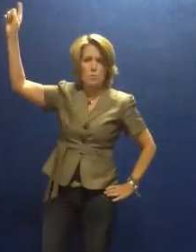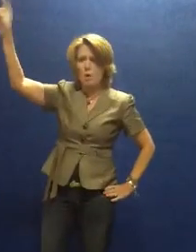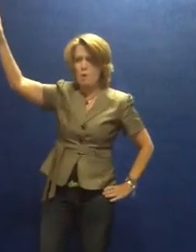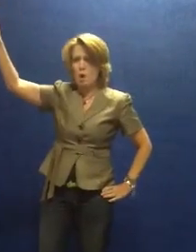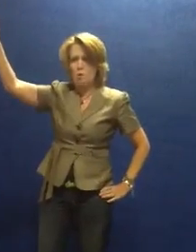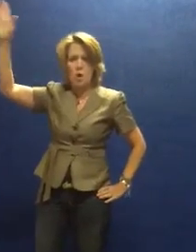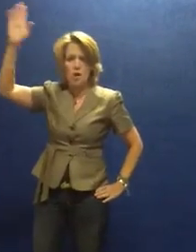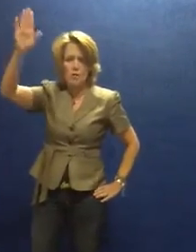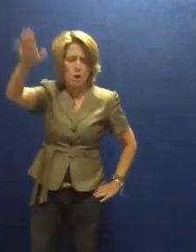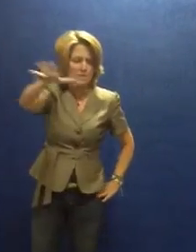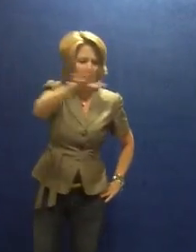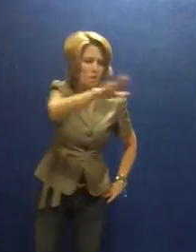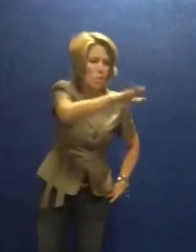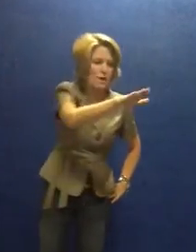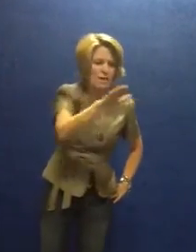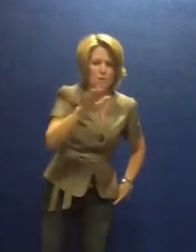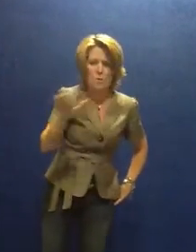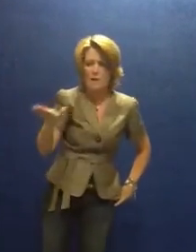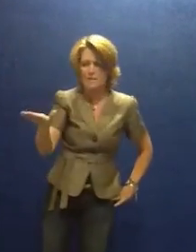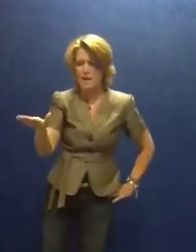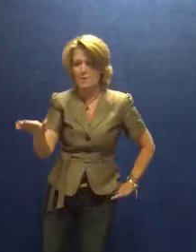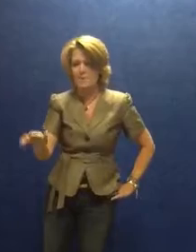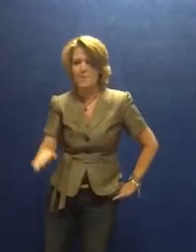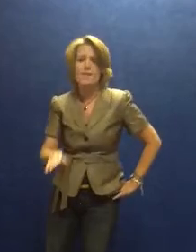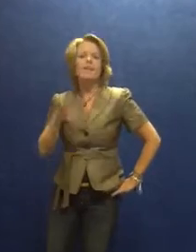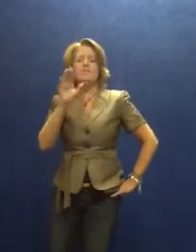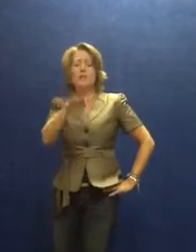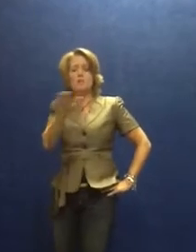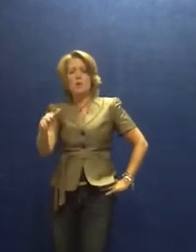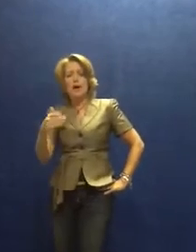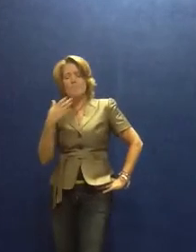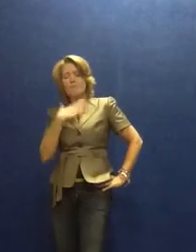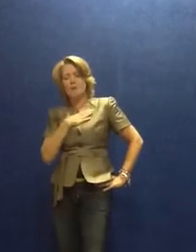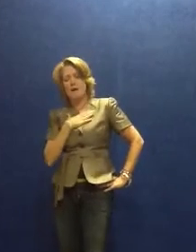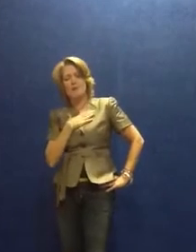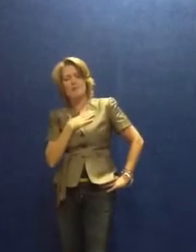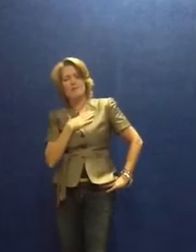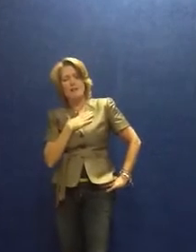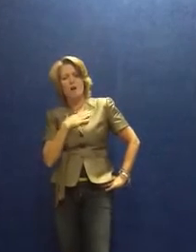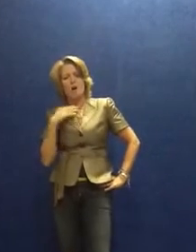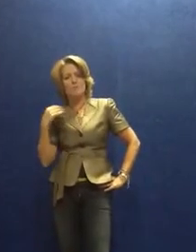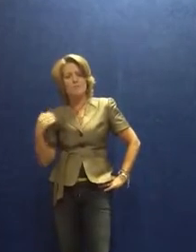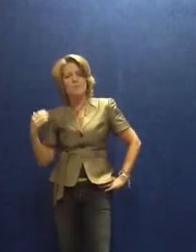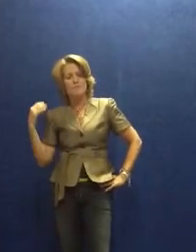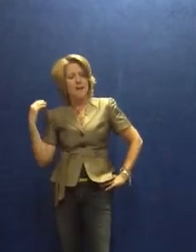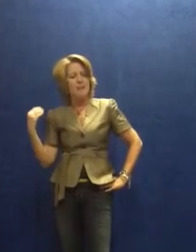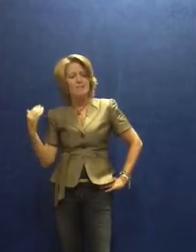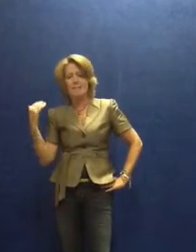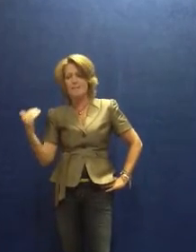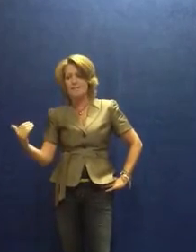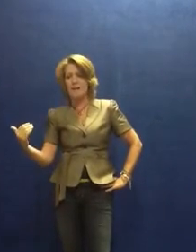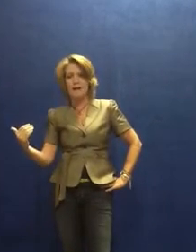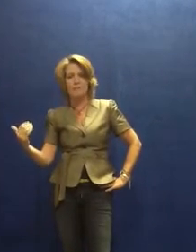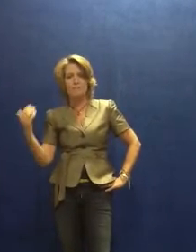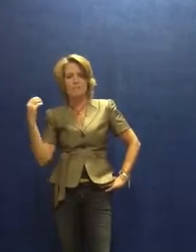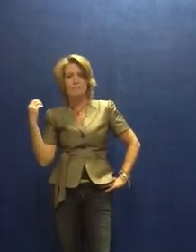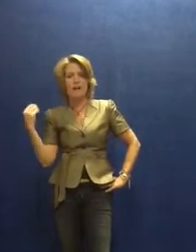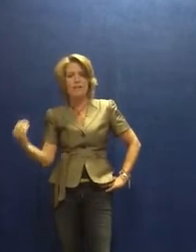one more award! Quiet down, quiet down, quiet down. It just so happens, my best friend called me, and he has announced that he's got a